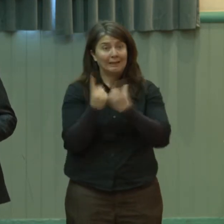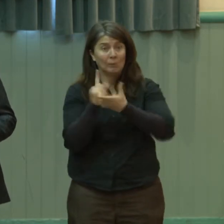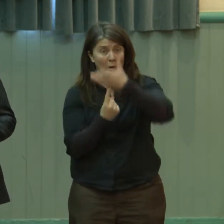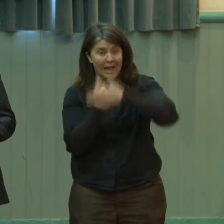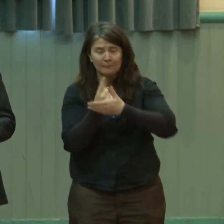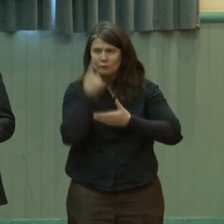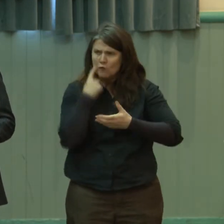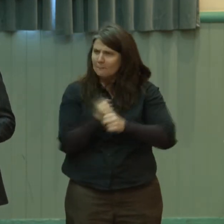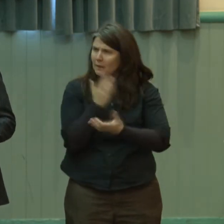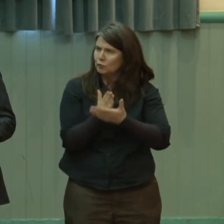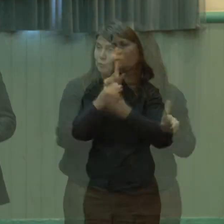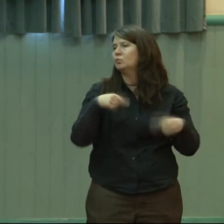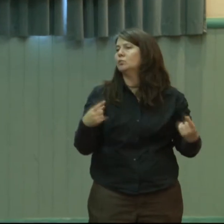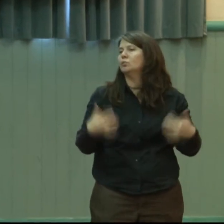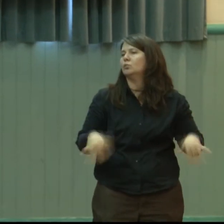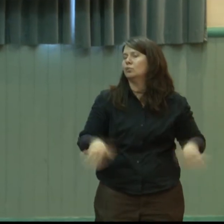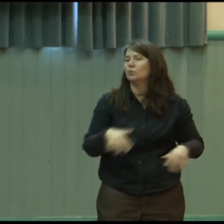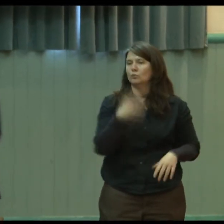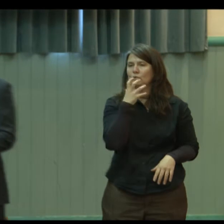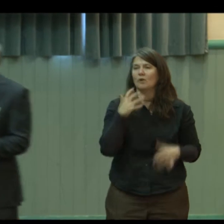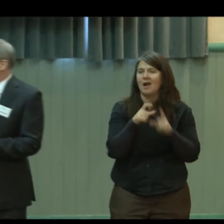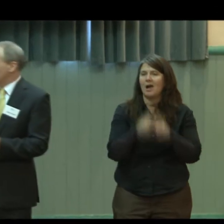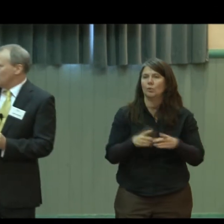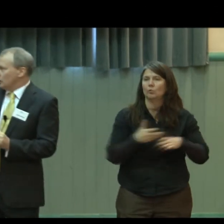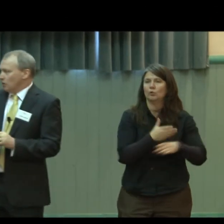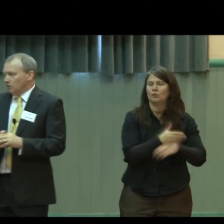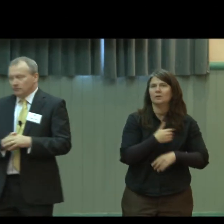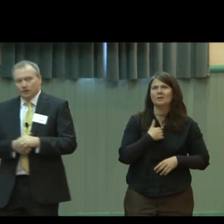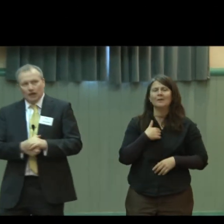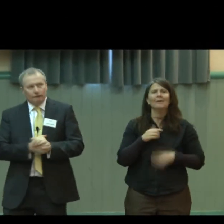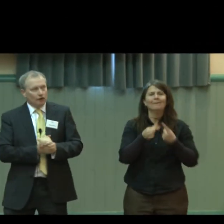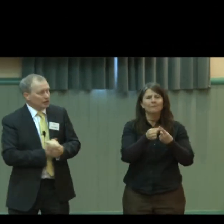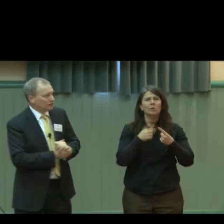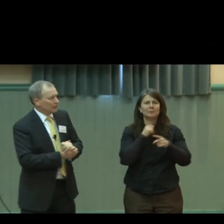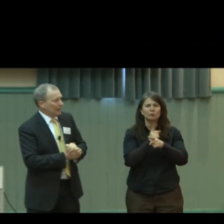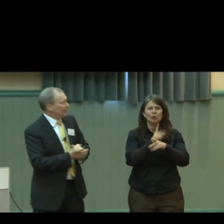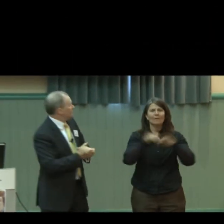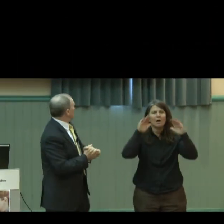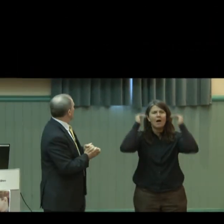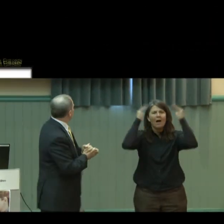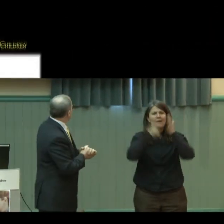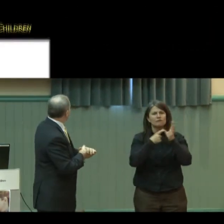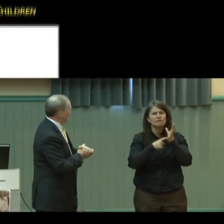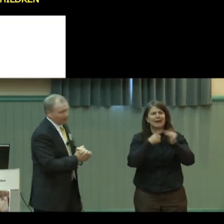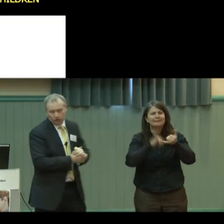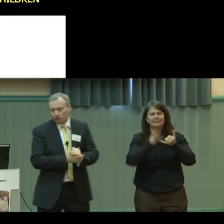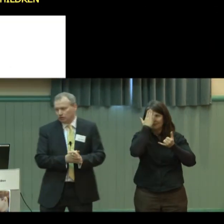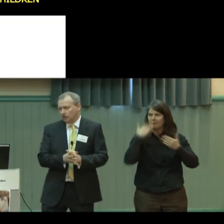that the communication is right. So I'm going to talk about the higher rates of mental health problems first. And they are about two to three